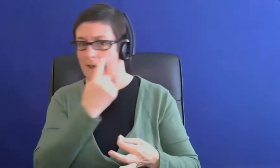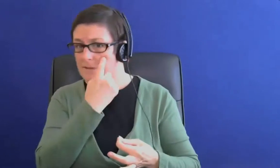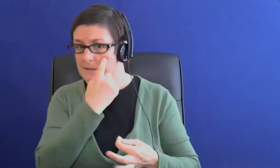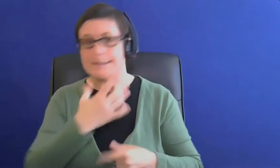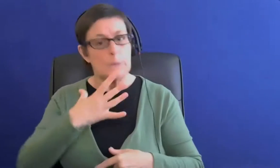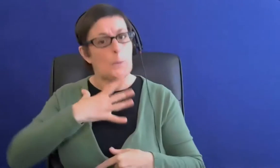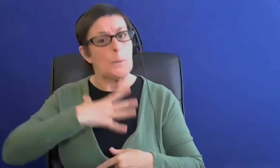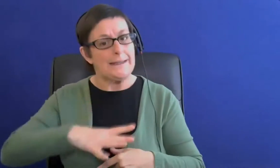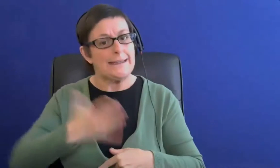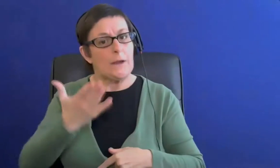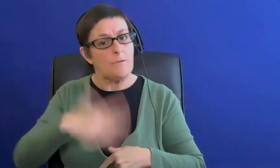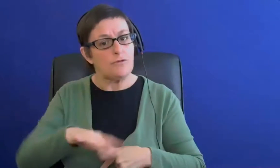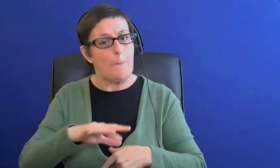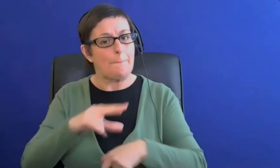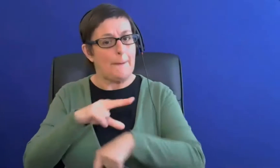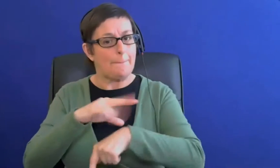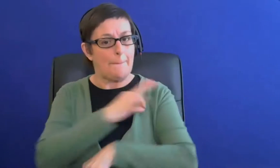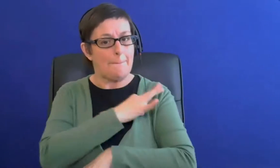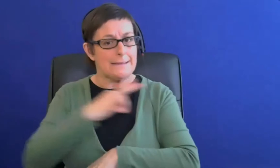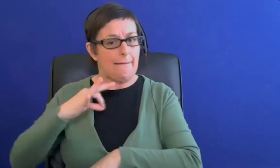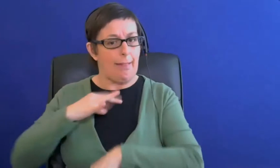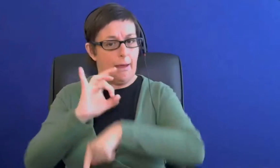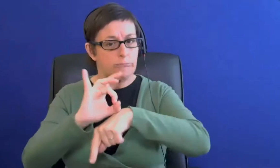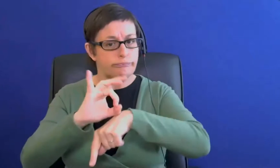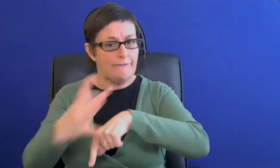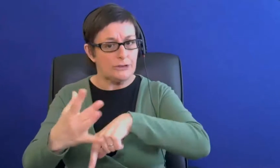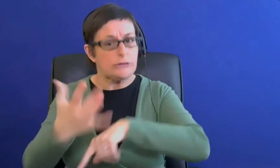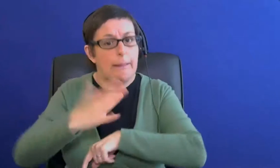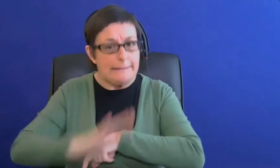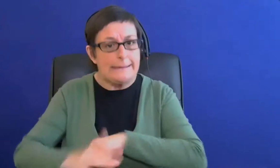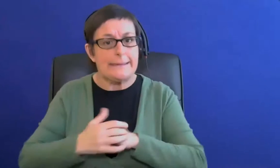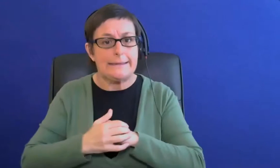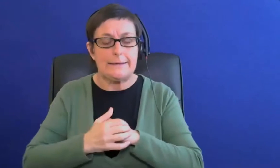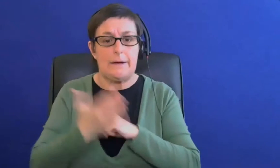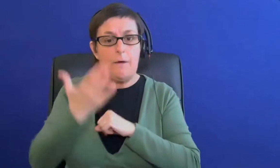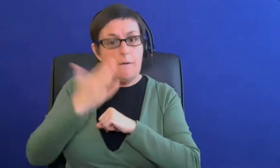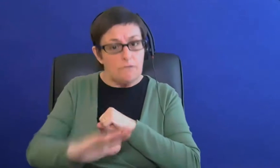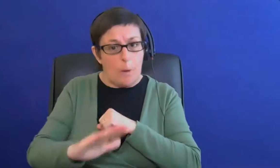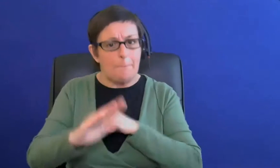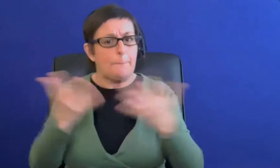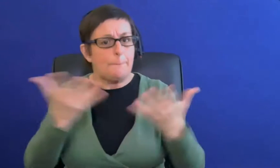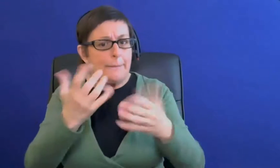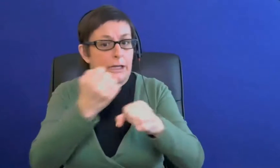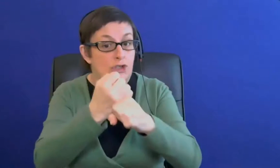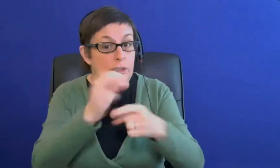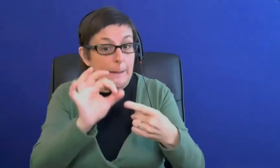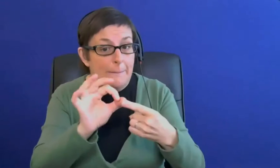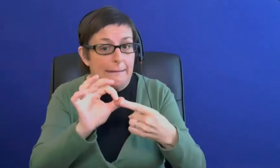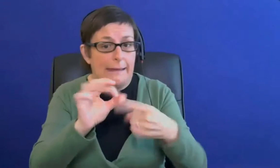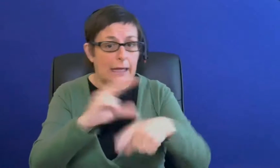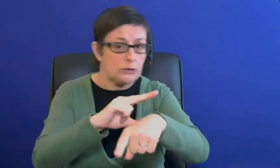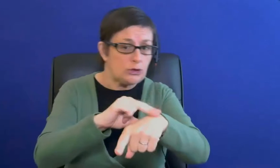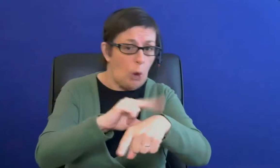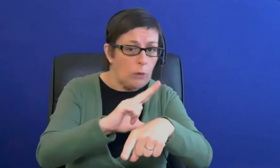so um it's probably best to to get the evidence from from a gp or a consultant um or some other medical